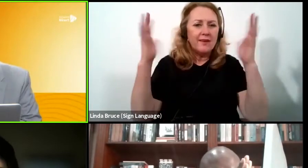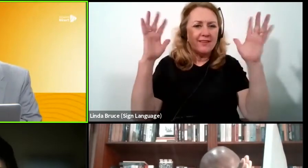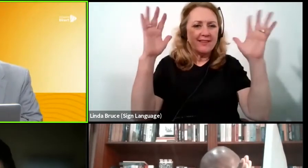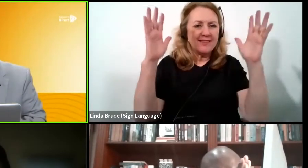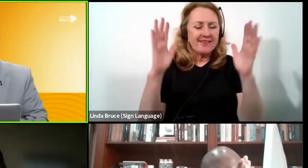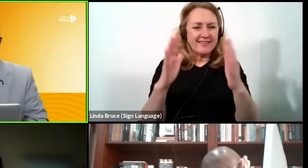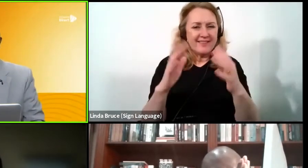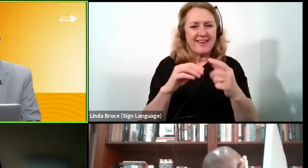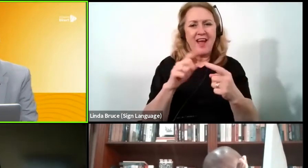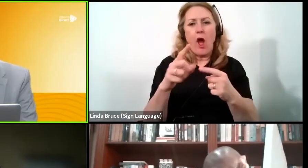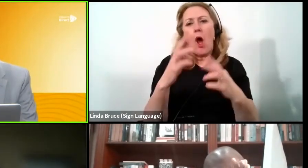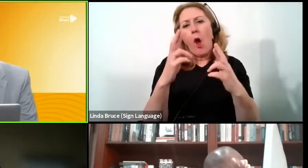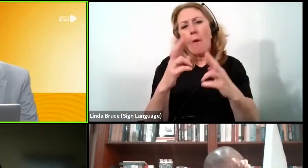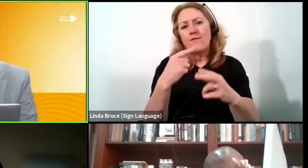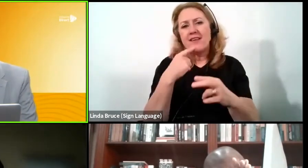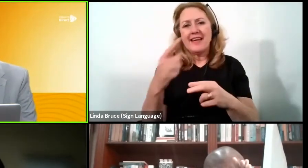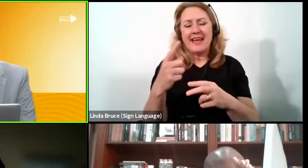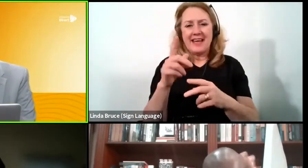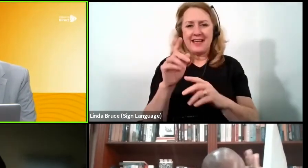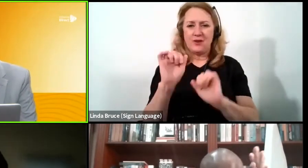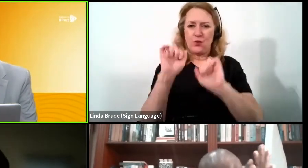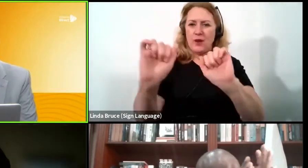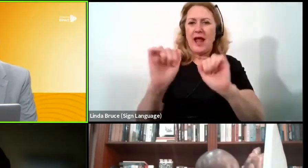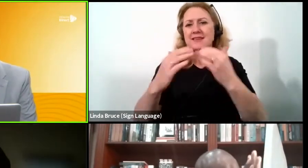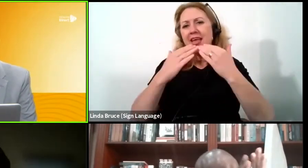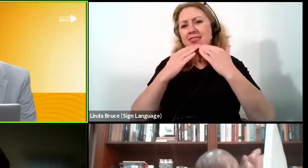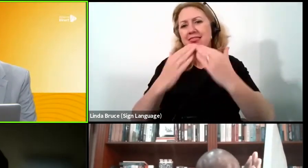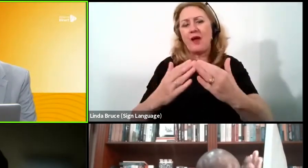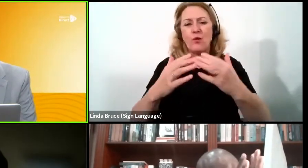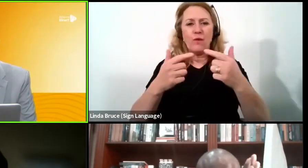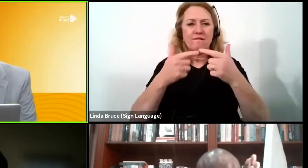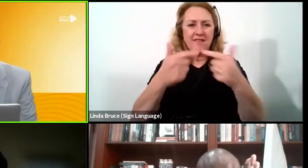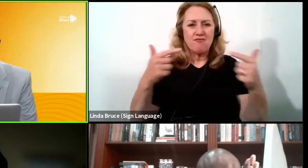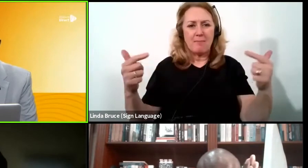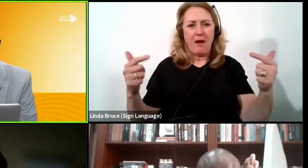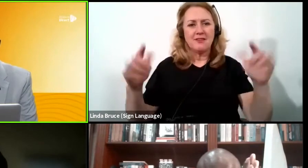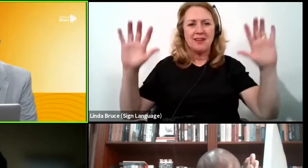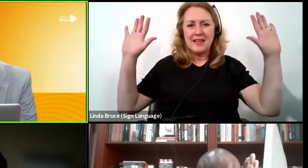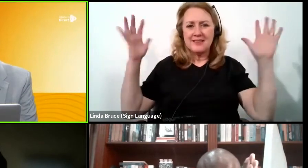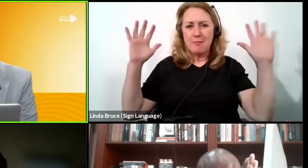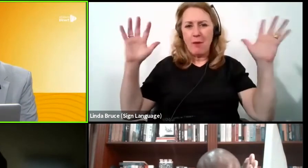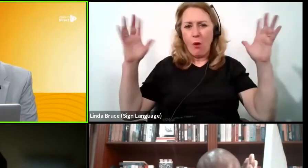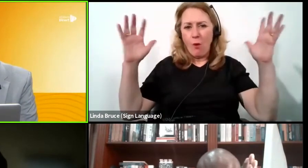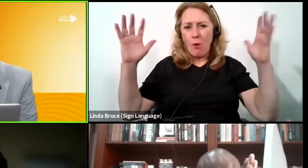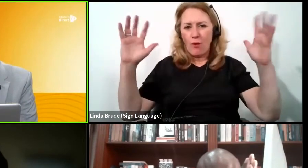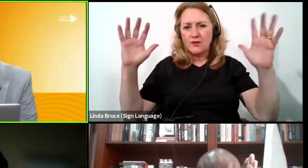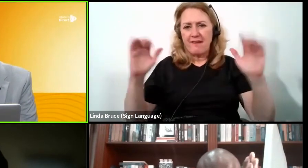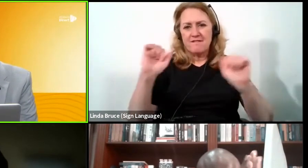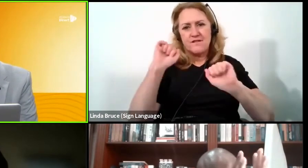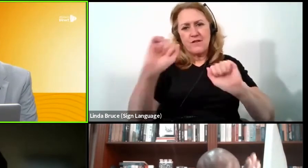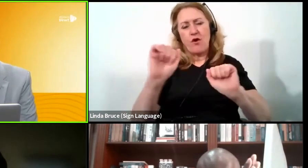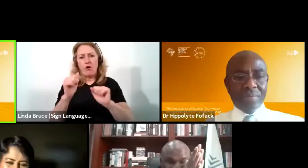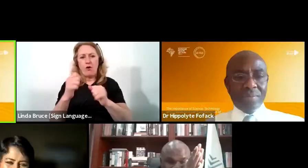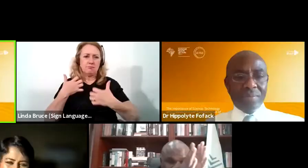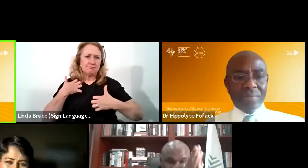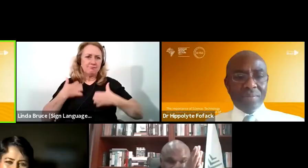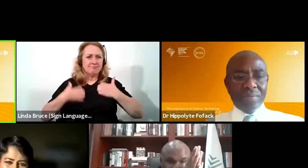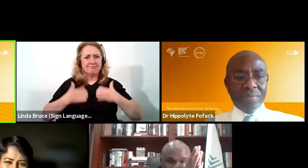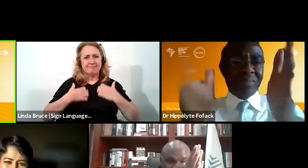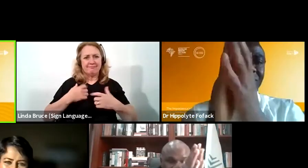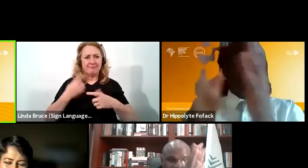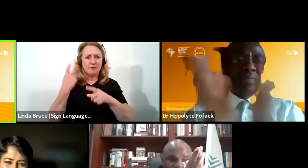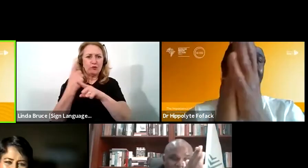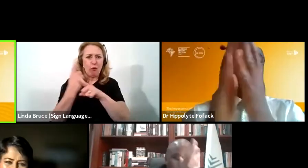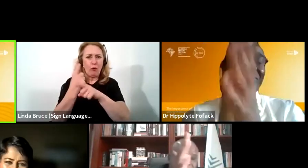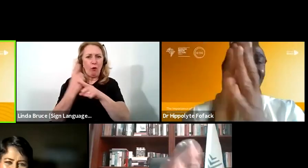spaces you can join me in saying thank you very much and giving her the applause that she deserves for that very incisive talk. I will not